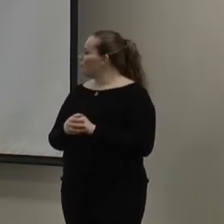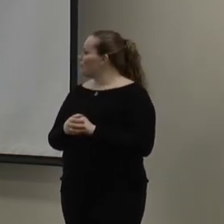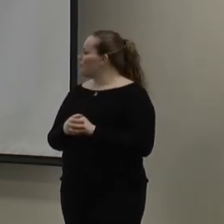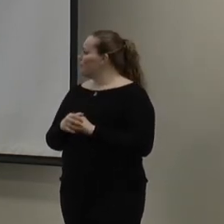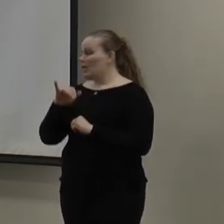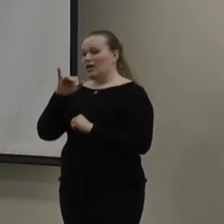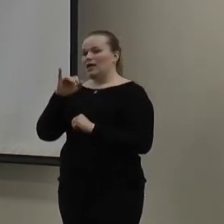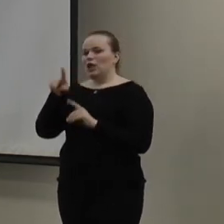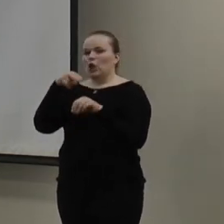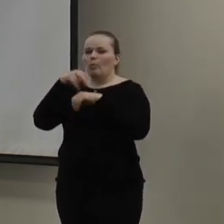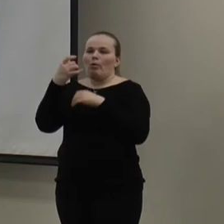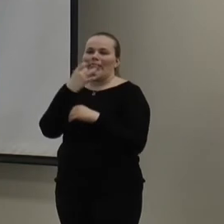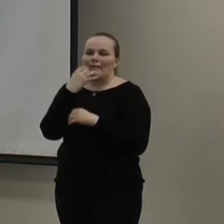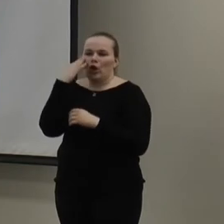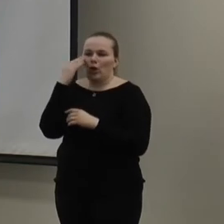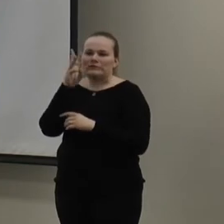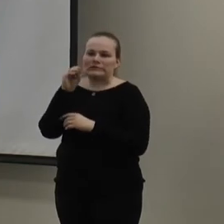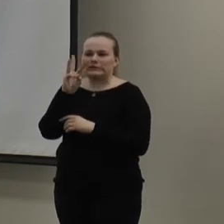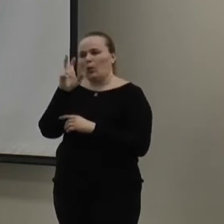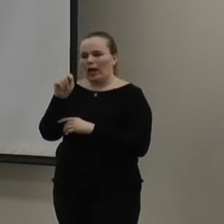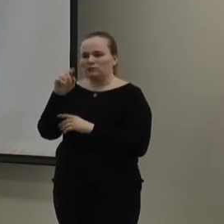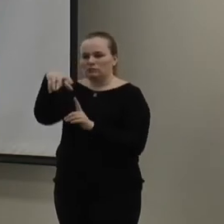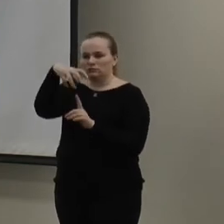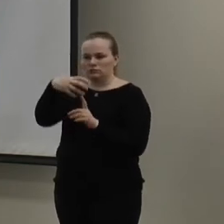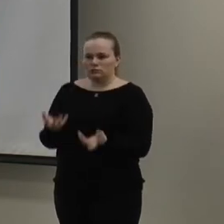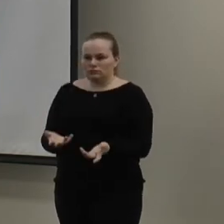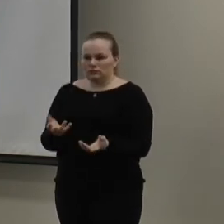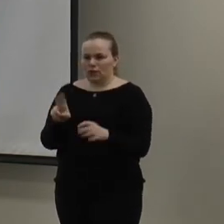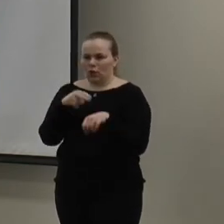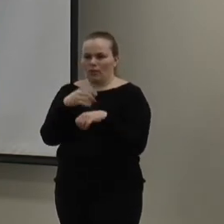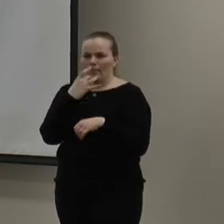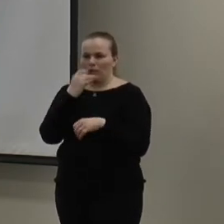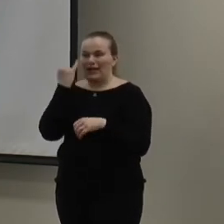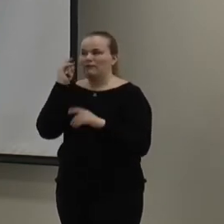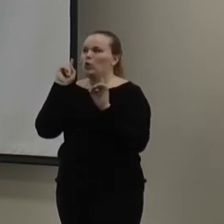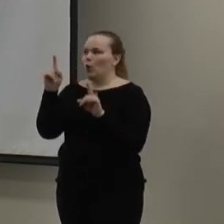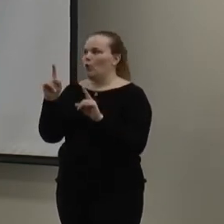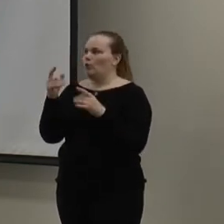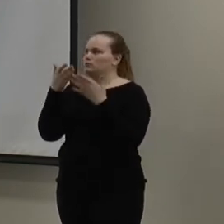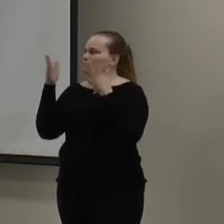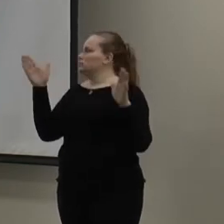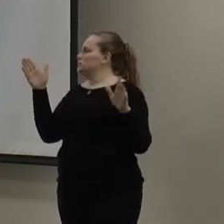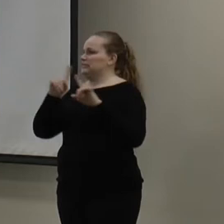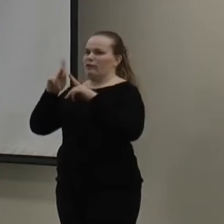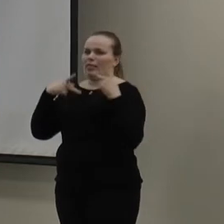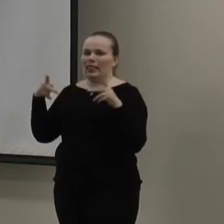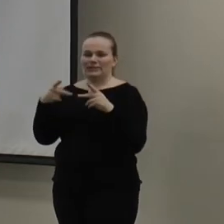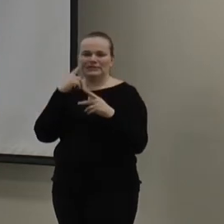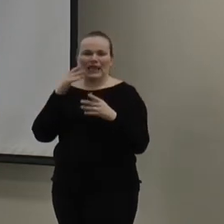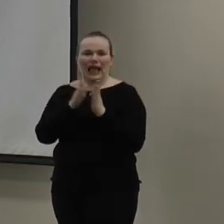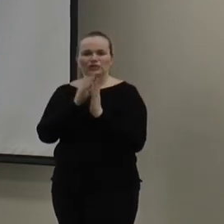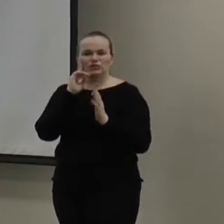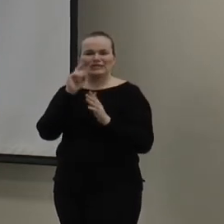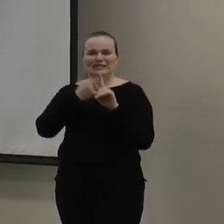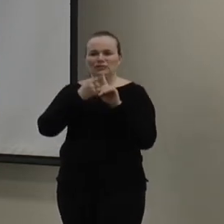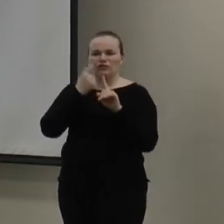So, incandescent, everyone knows what that is. know, that's 60 watts. It's kind of like our baseline. So, it's like if you ever go abroad and they tell you the temperature in